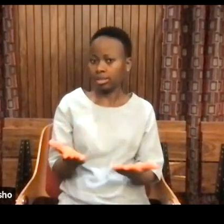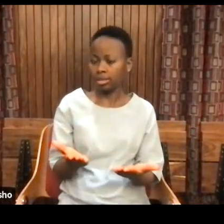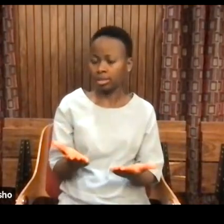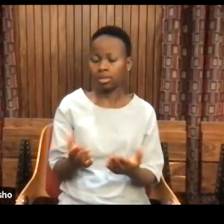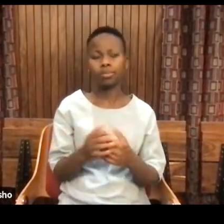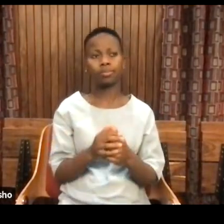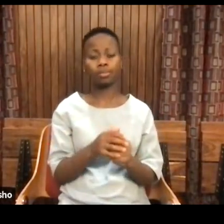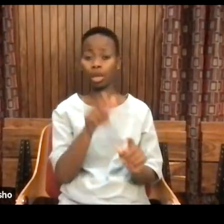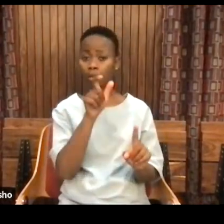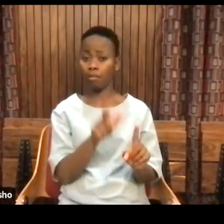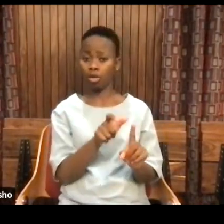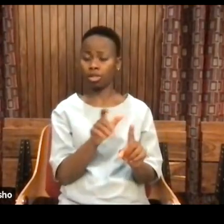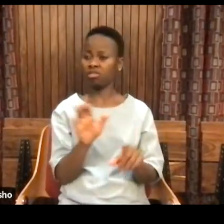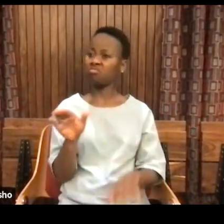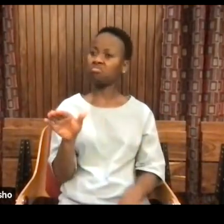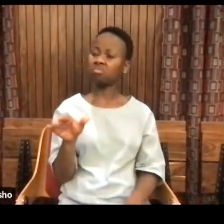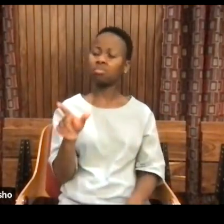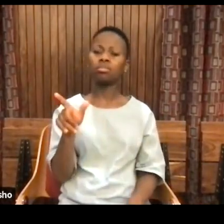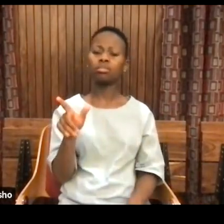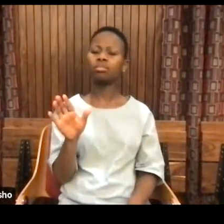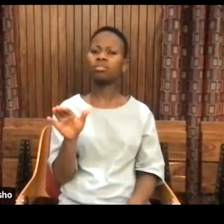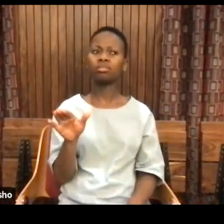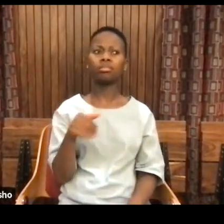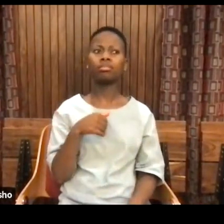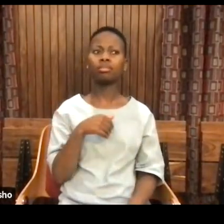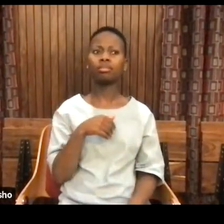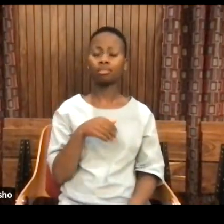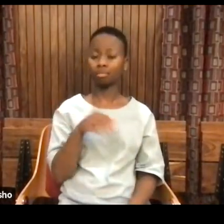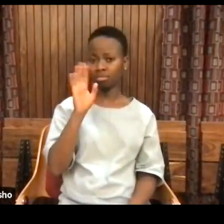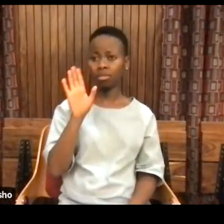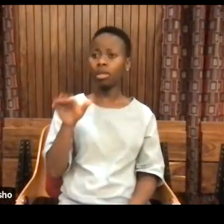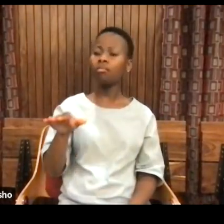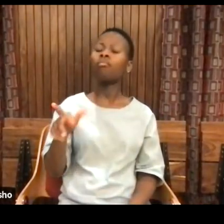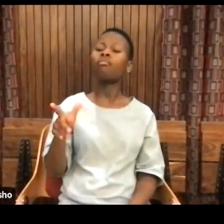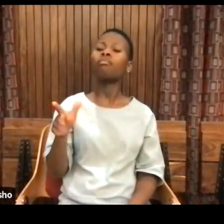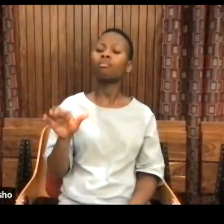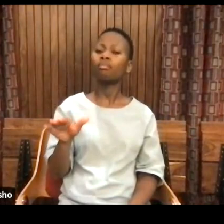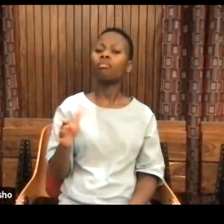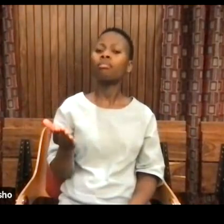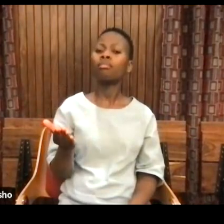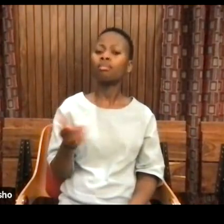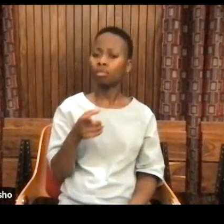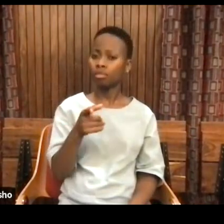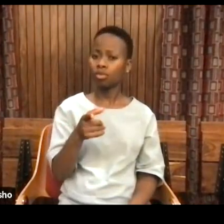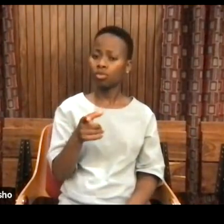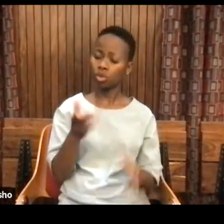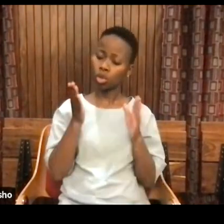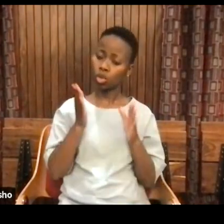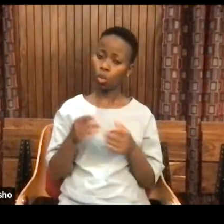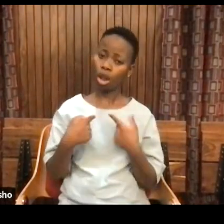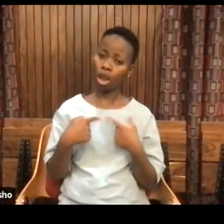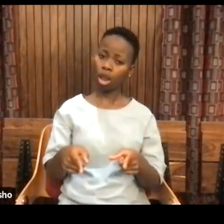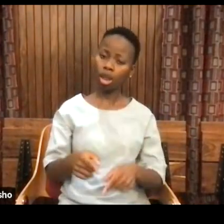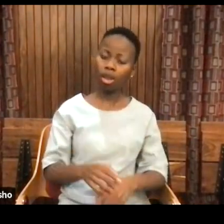If somebody walked up to many of you and said, Hey, yo, you're not a human being.